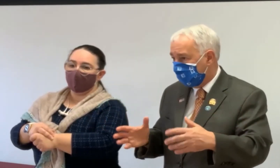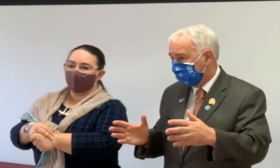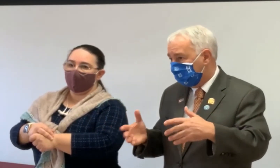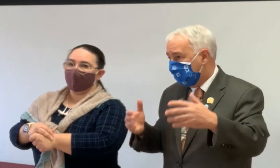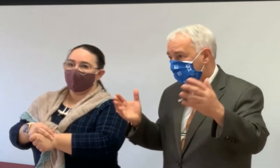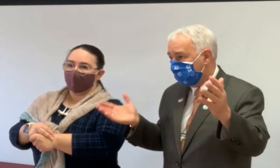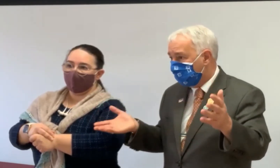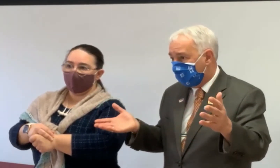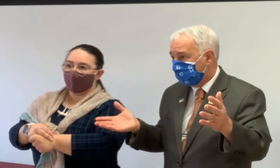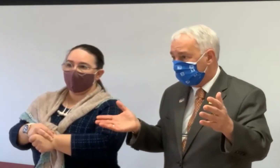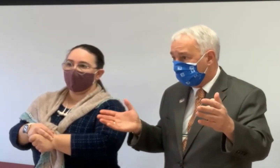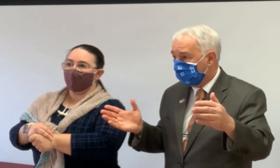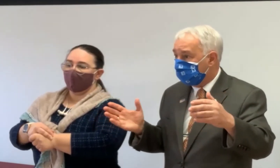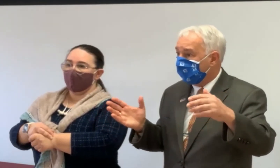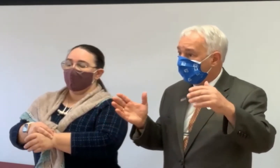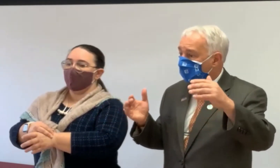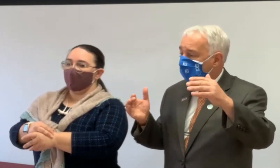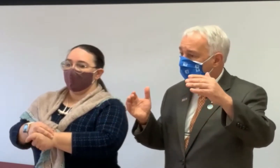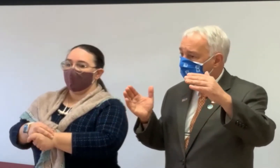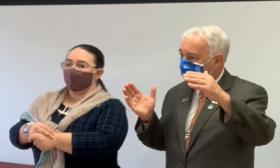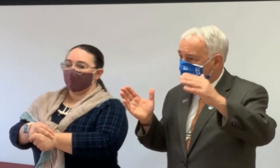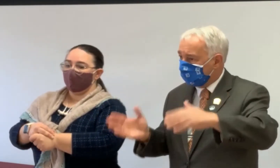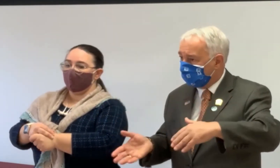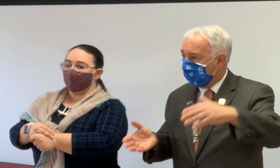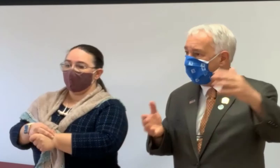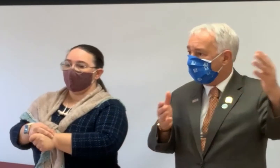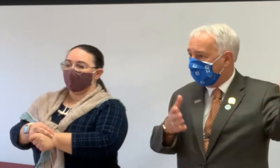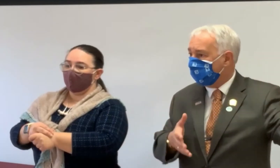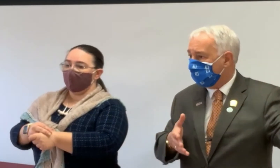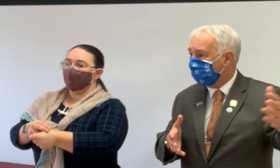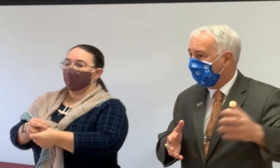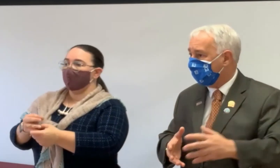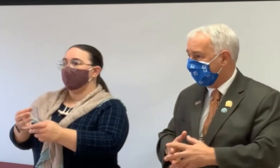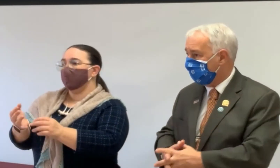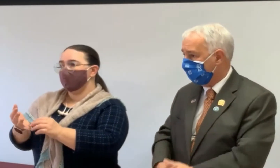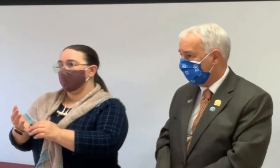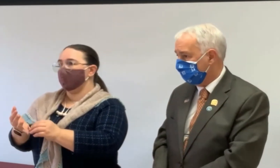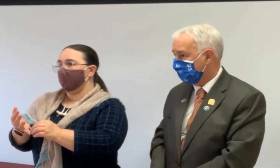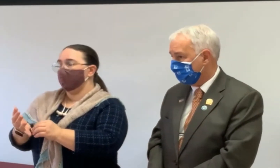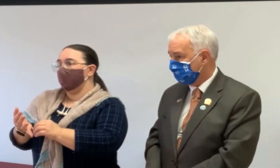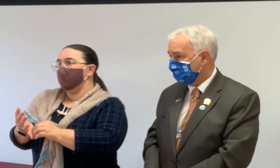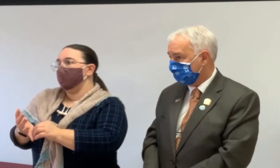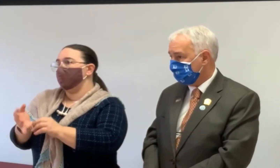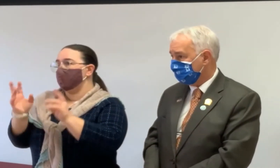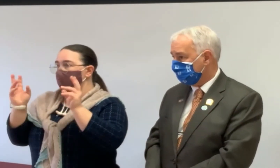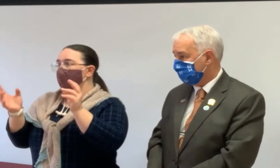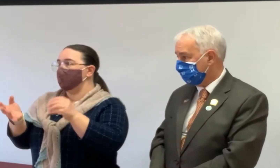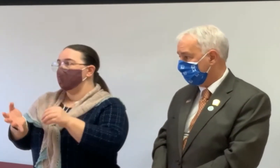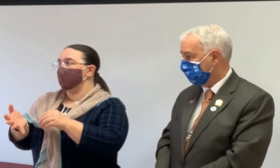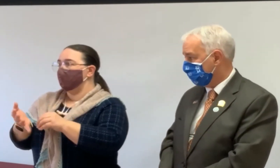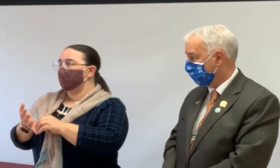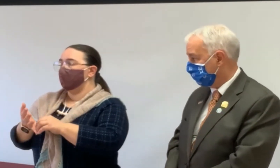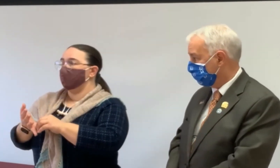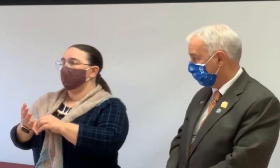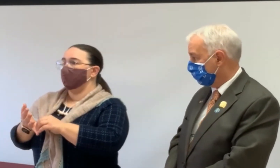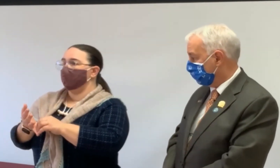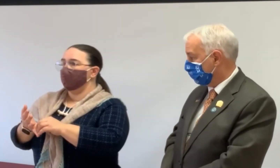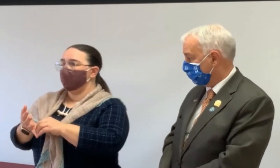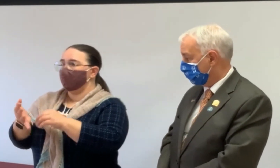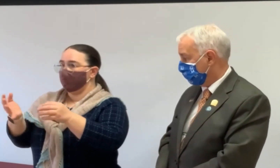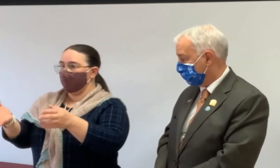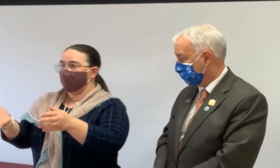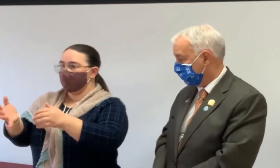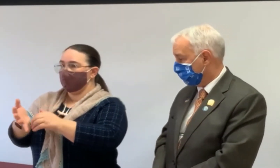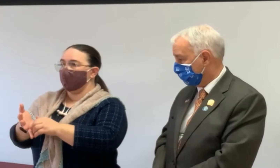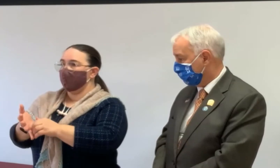you either have to pay the balance off or you let the bank take the property. either, when the mortgage comes due, um,